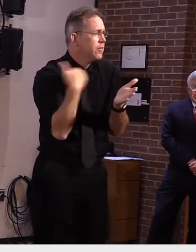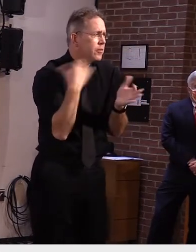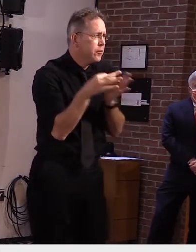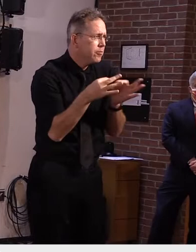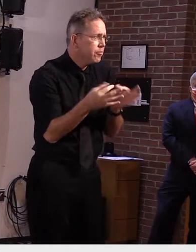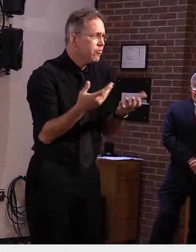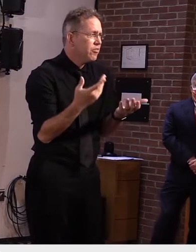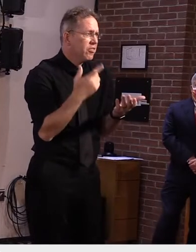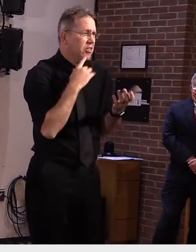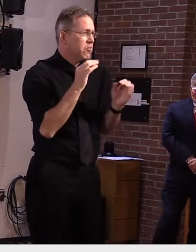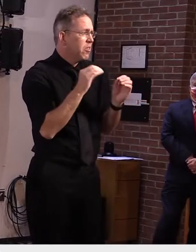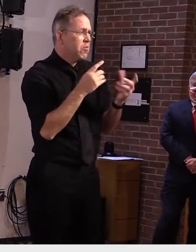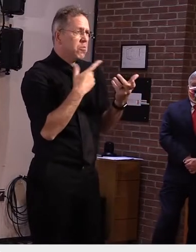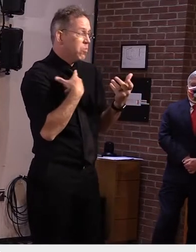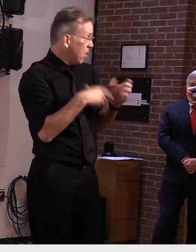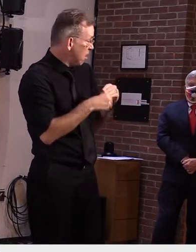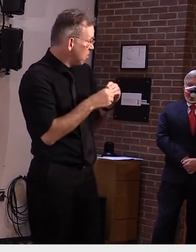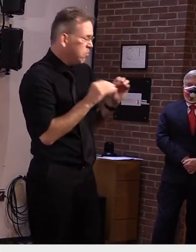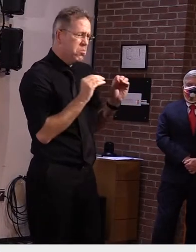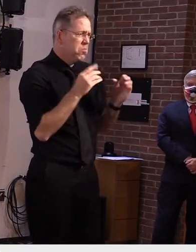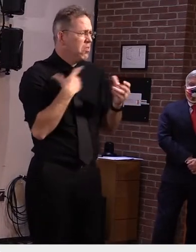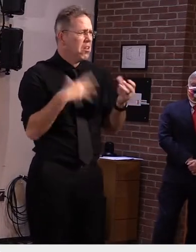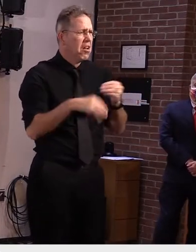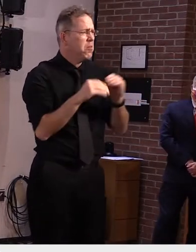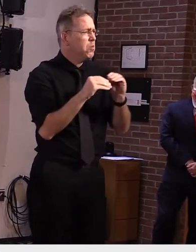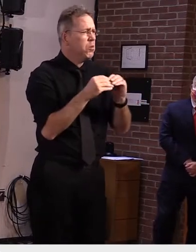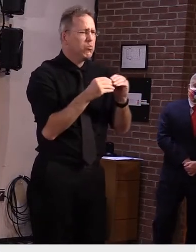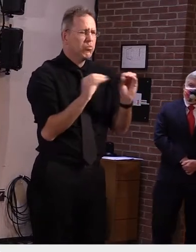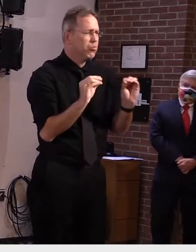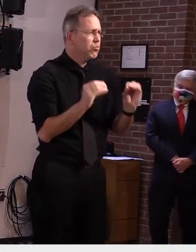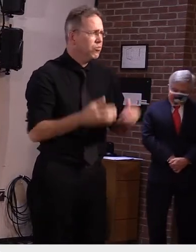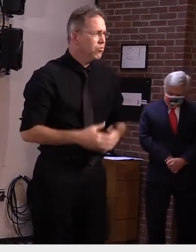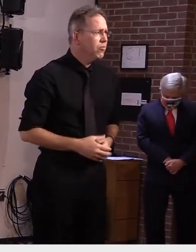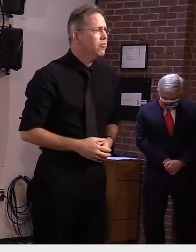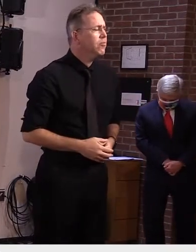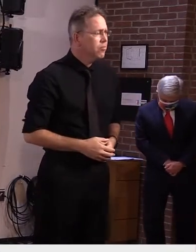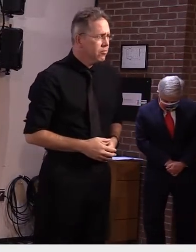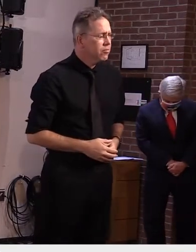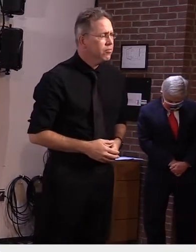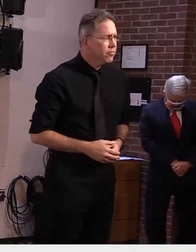uh cat i don't think dr kelso has anything to add to that did you have another question